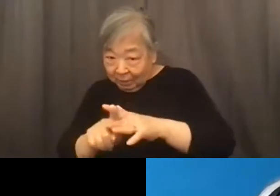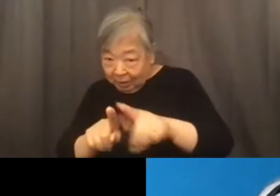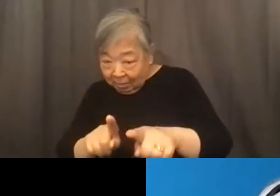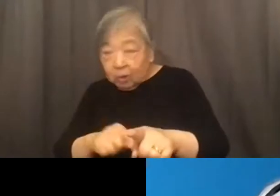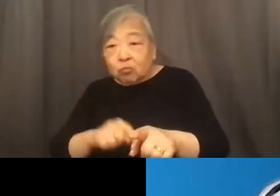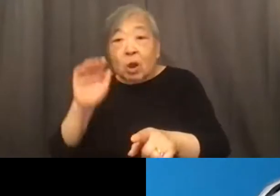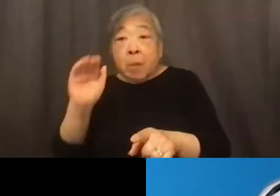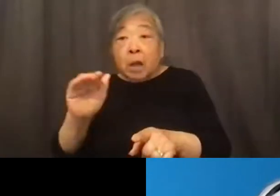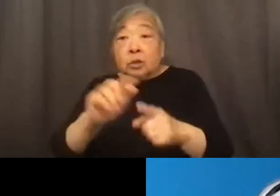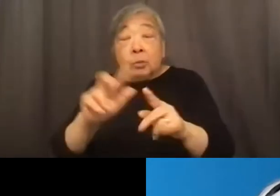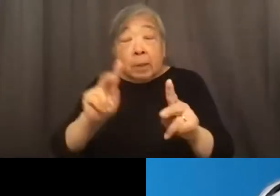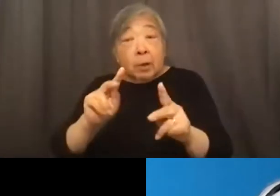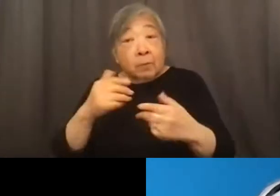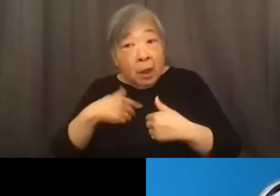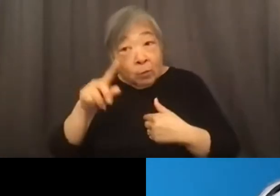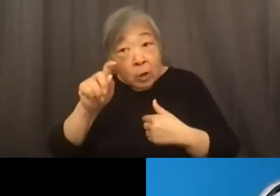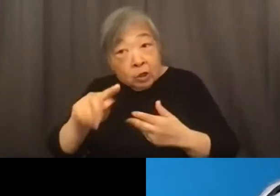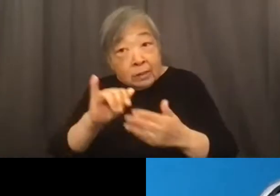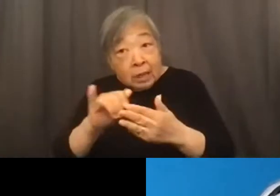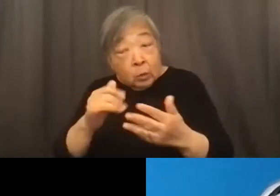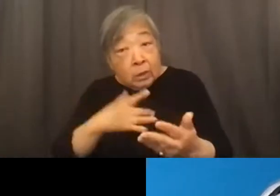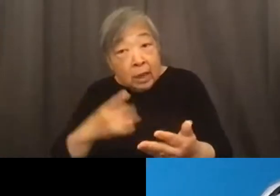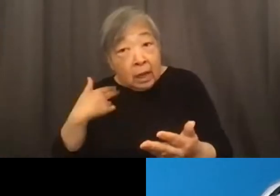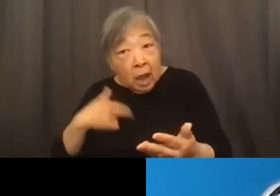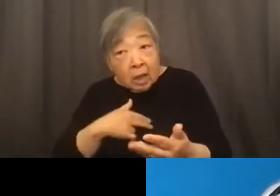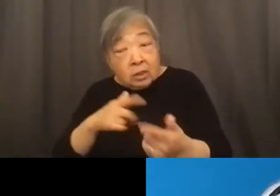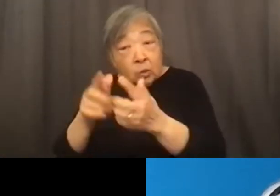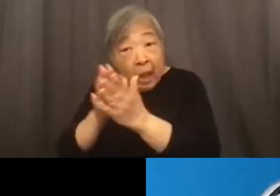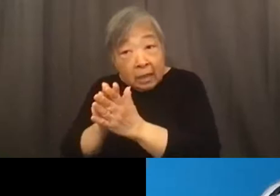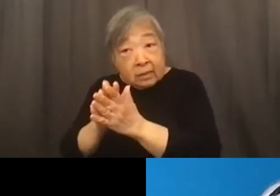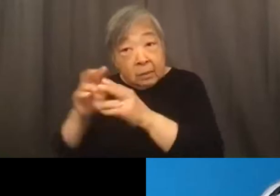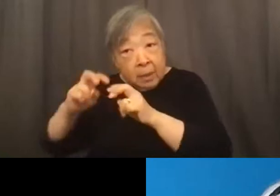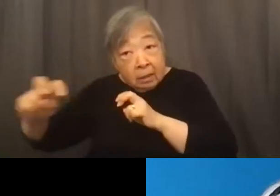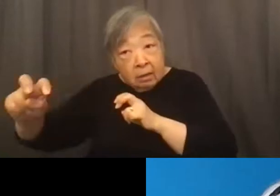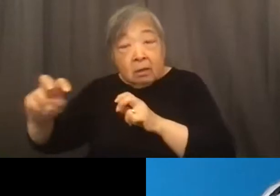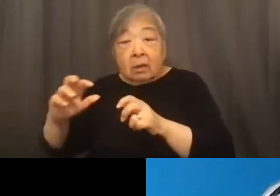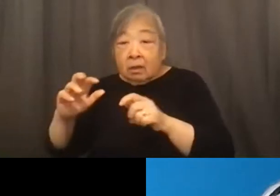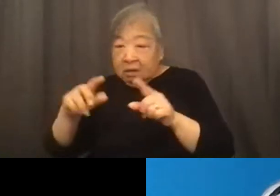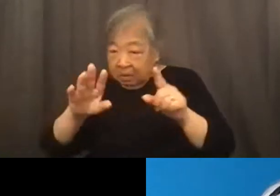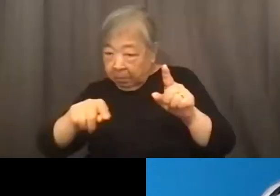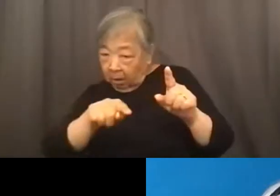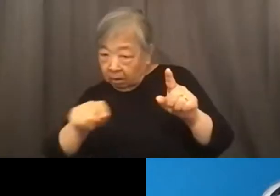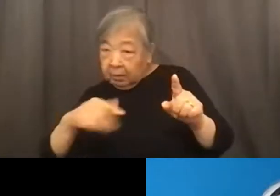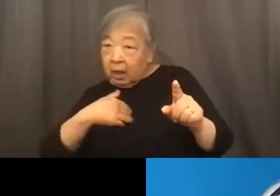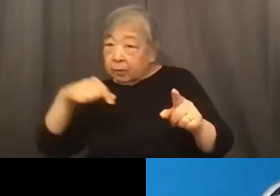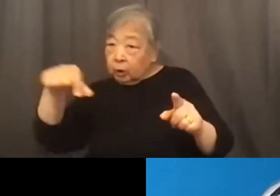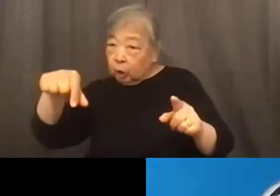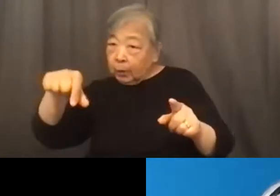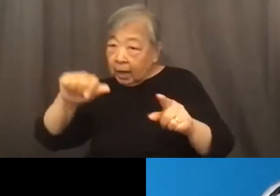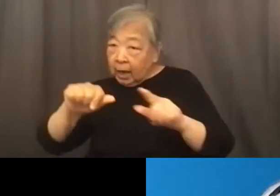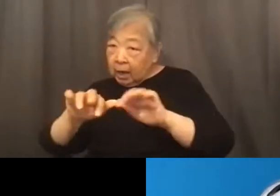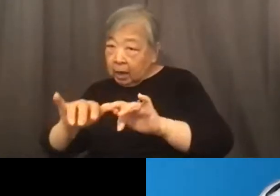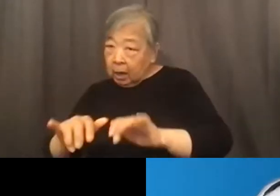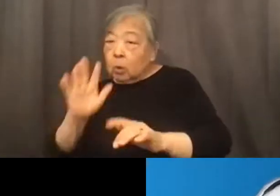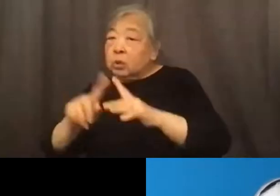folks. If you have questions that you'd like for us to pose to the panelists, you can use the Q&A tab at the bottom there, and we'll start